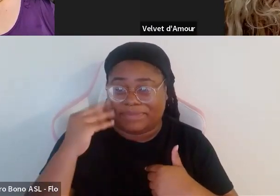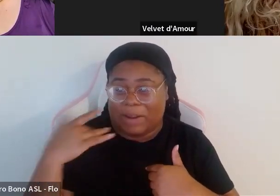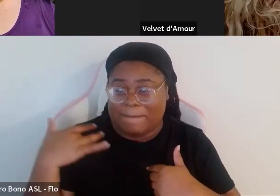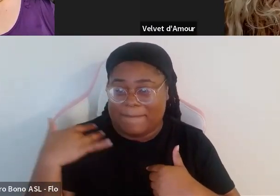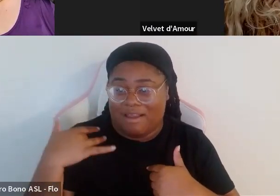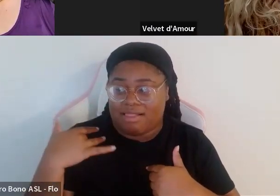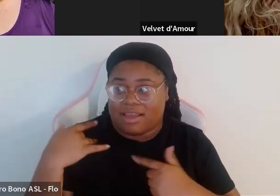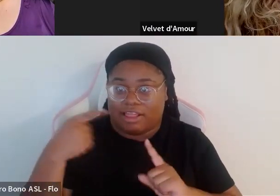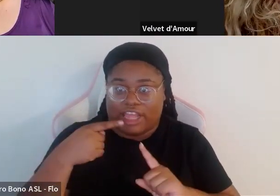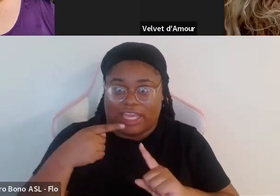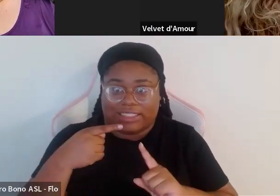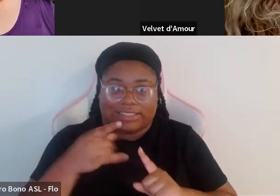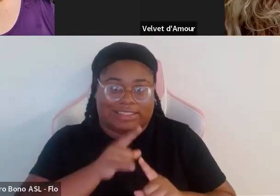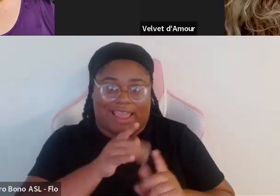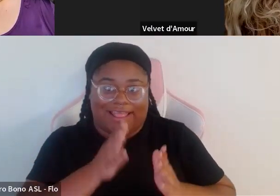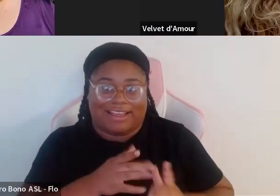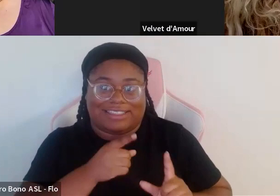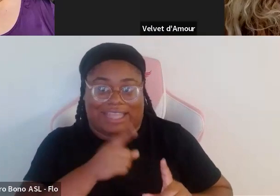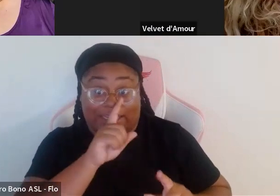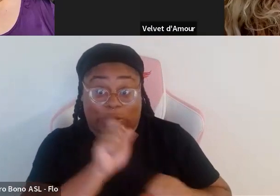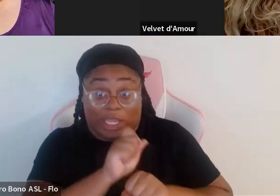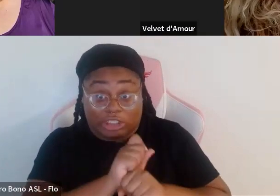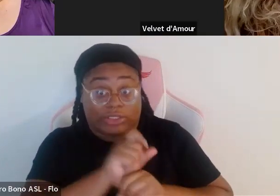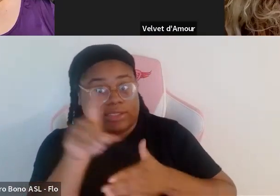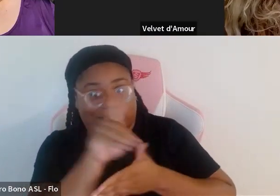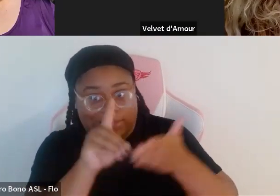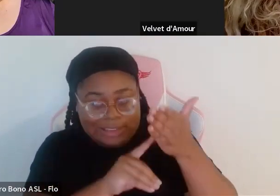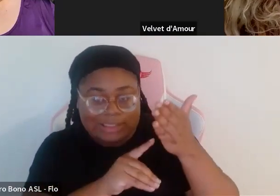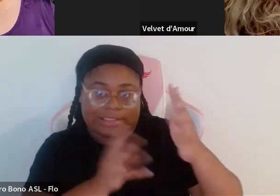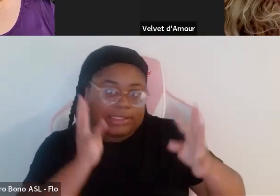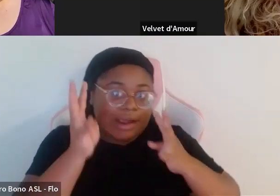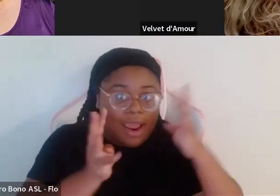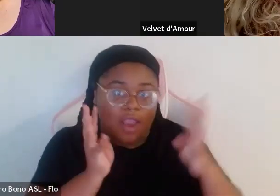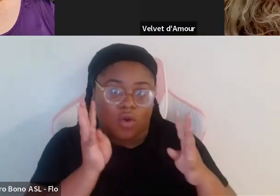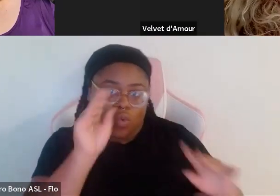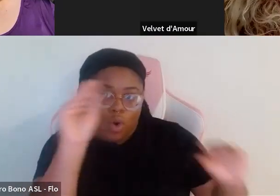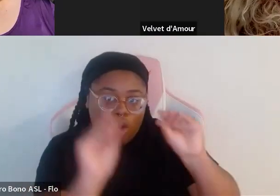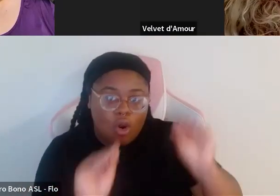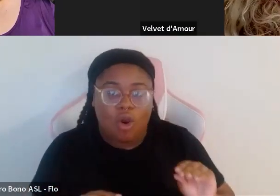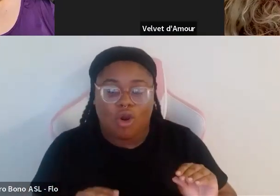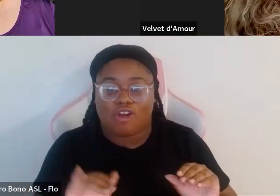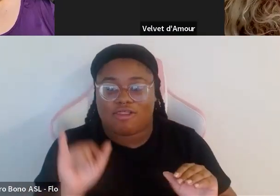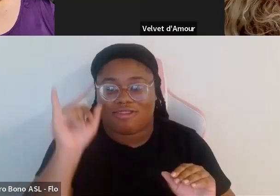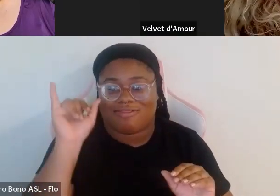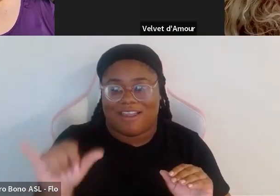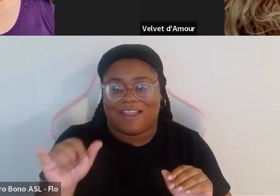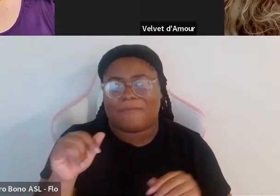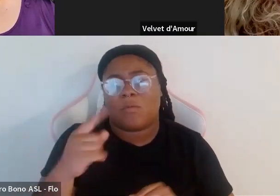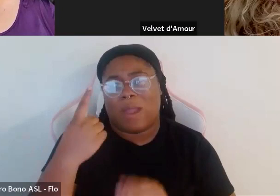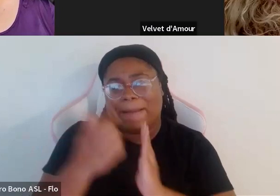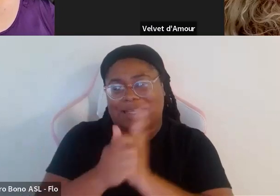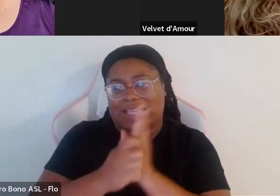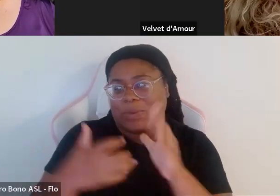stylists would have to actually style they would have to actually work they'd have to actually be crazily creative I mean I modeled for wad magazine